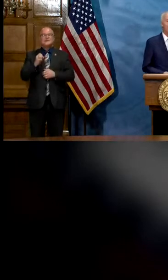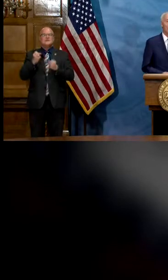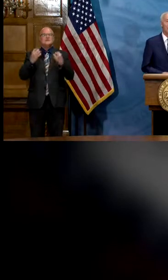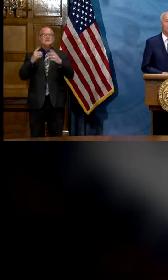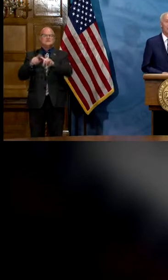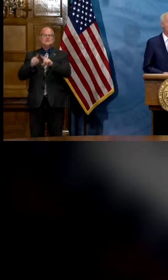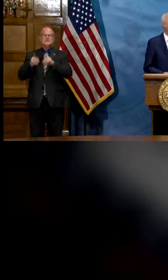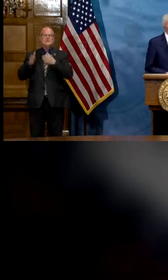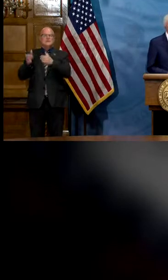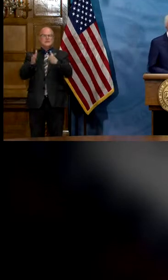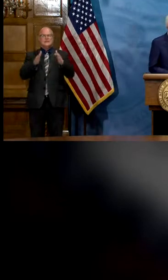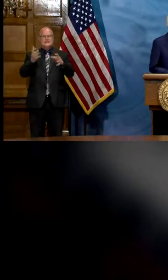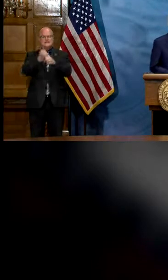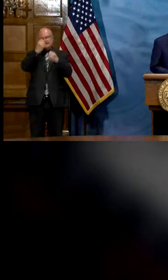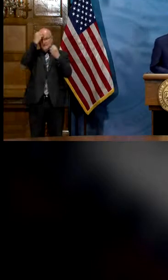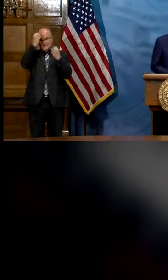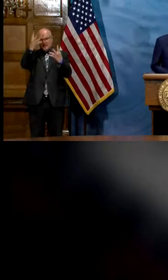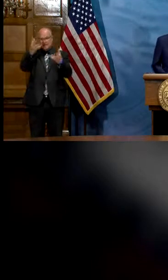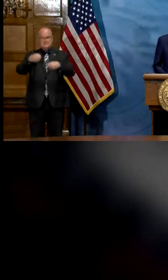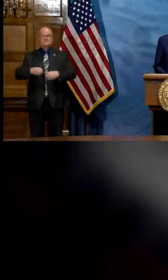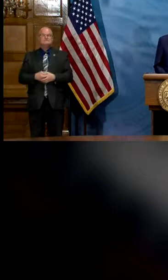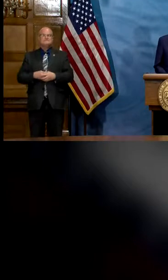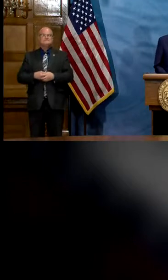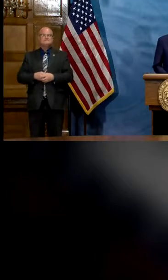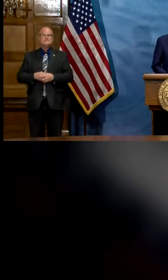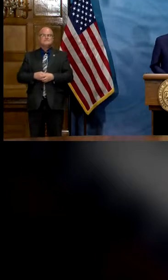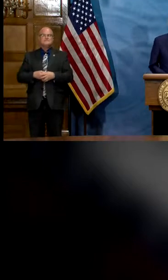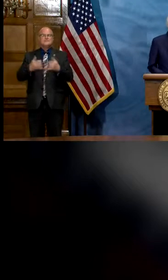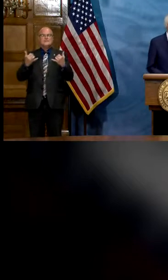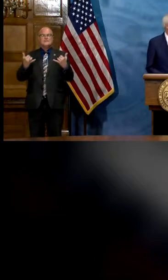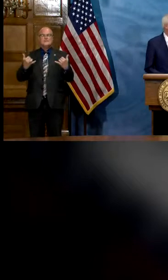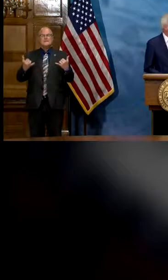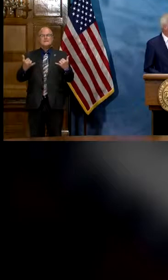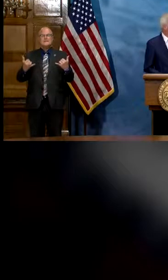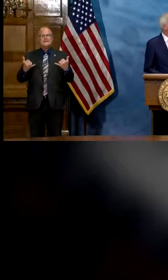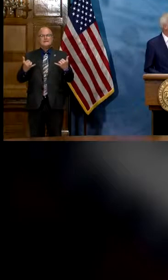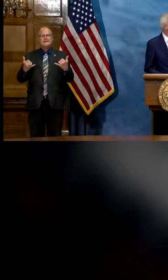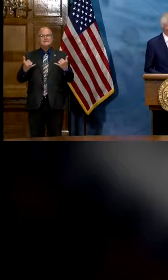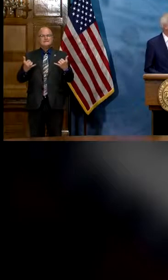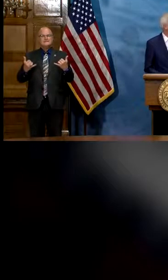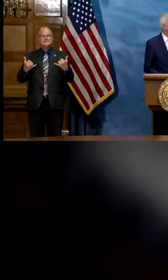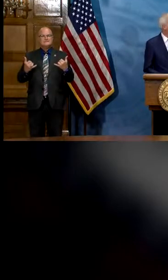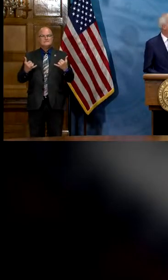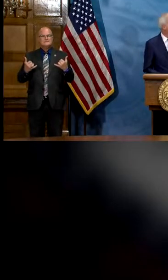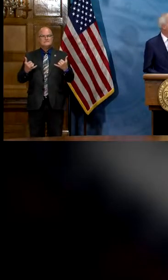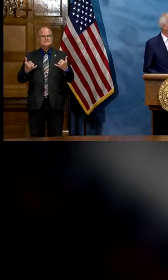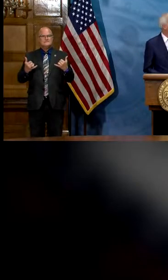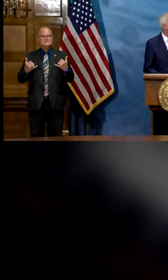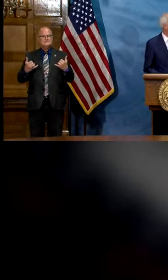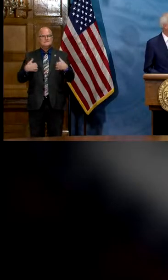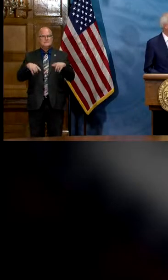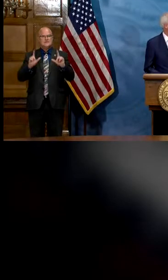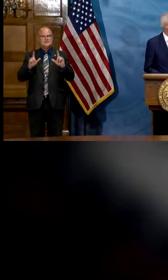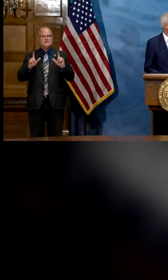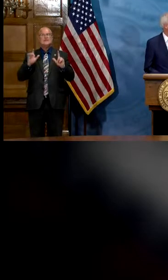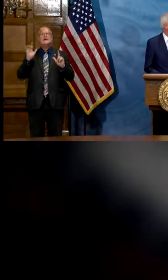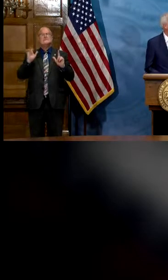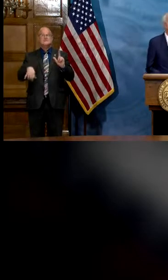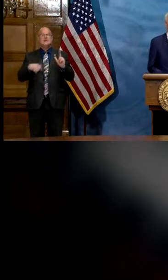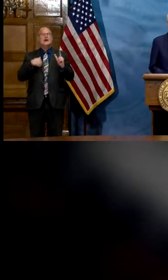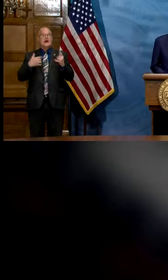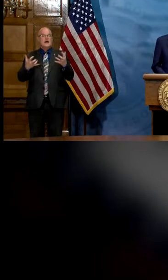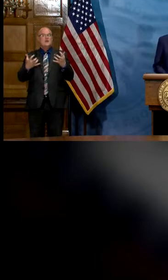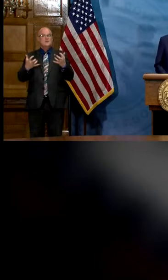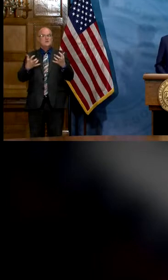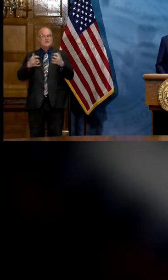many different ways to get that information and with that if you go to the next one uh the next one i